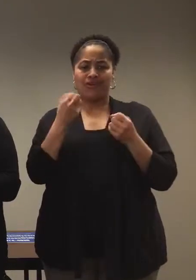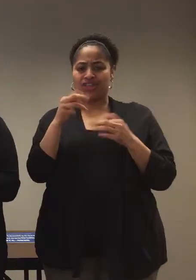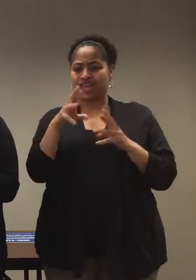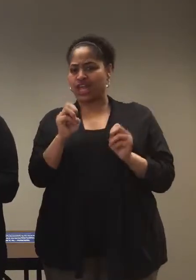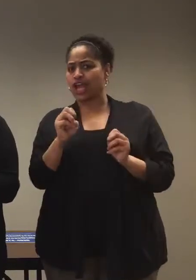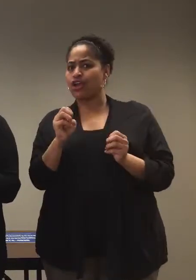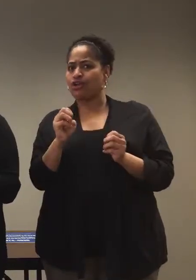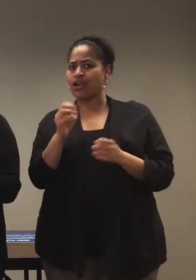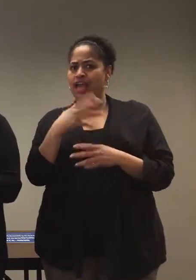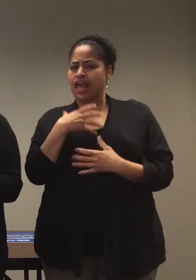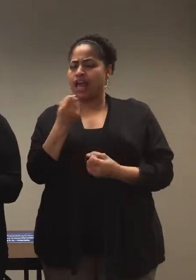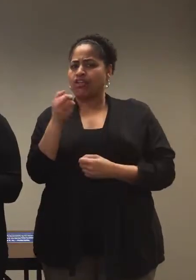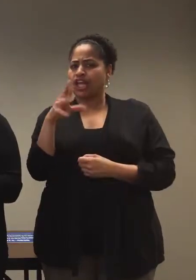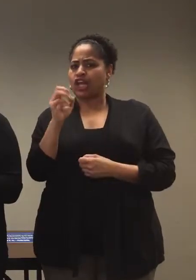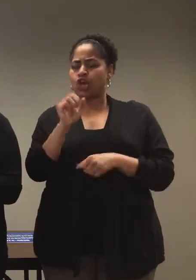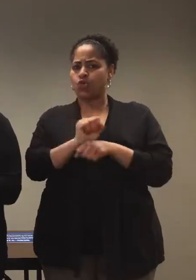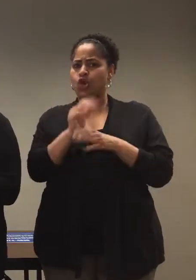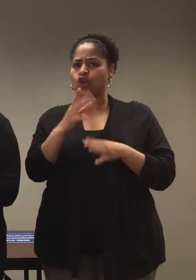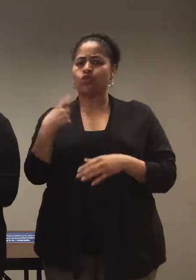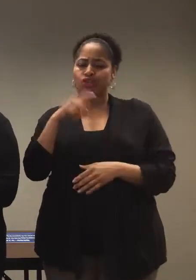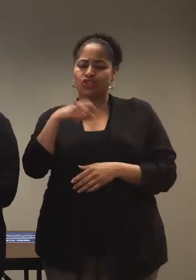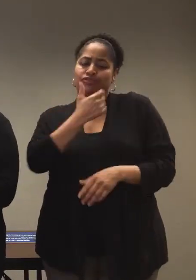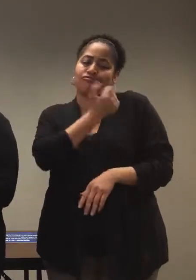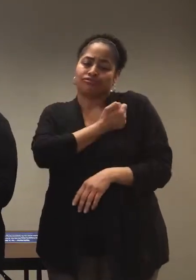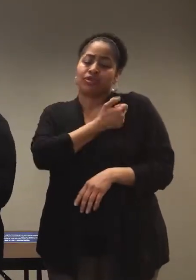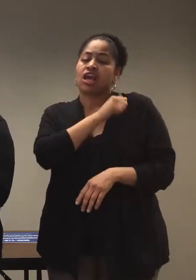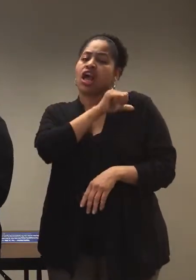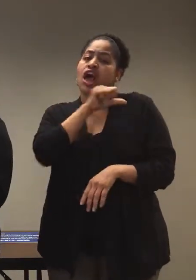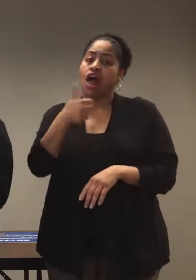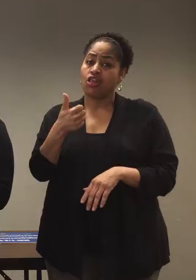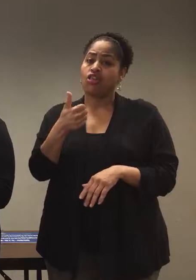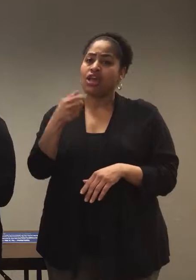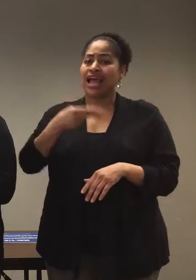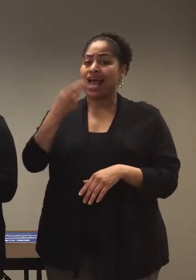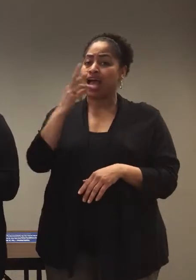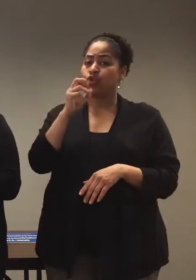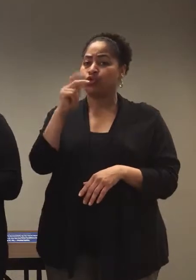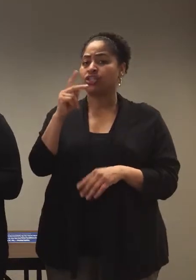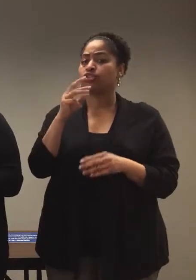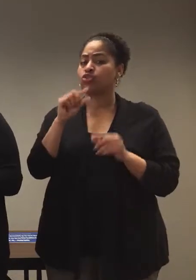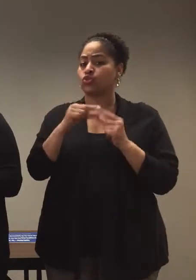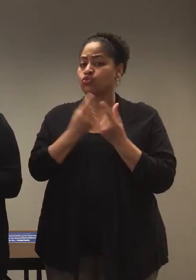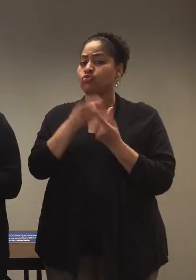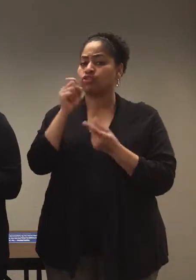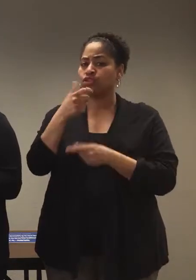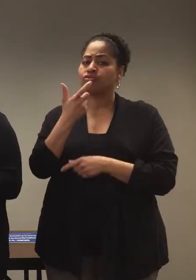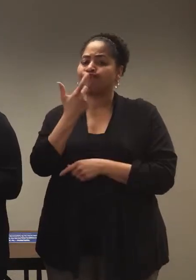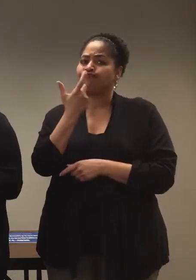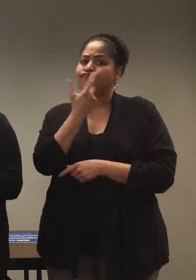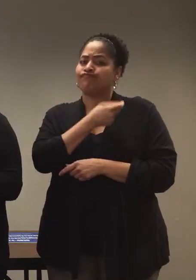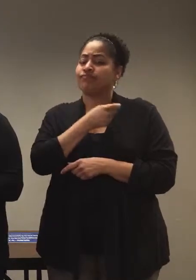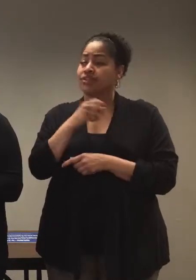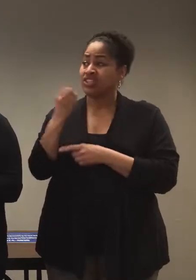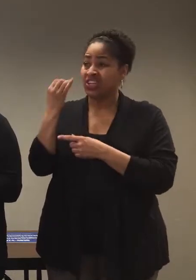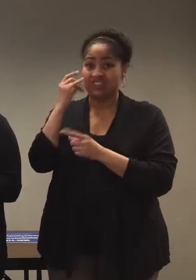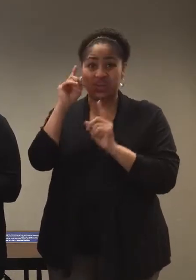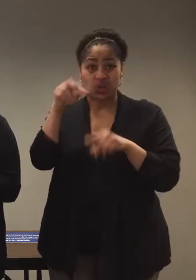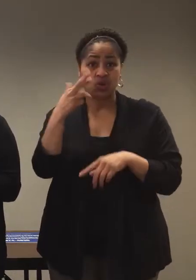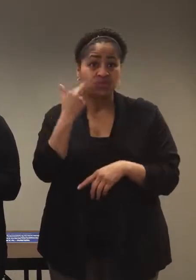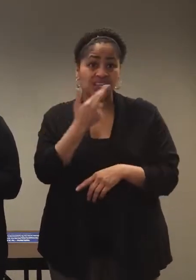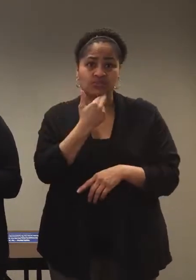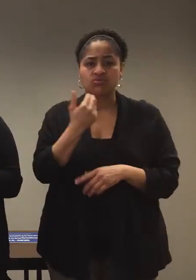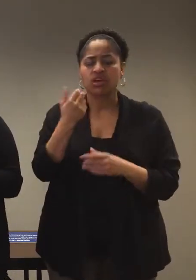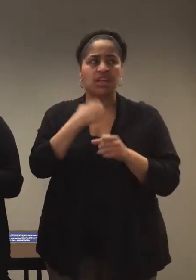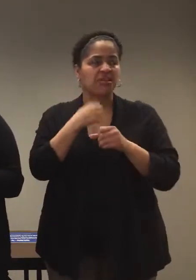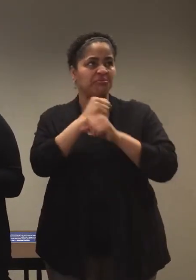we should be getting vaccinated. All of those other high-risk groups should also be vaccinated. And then if you're going out to eat, you're going to a restaurant.